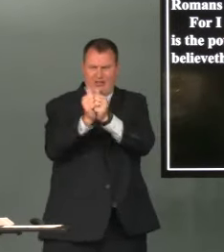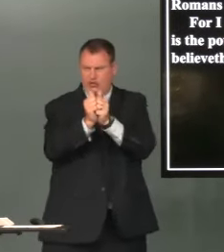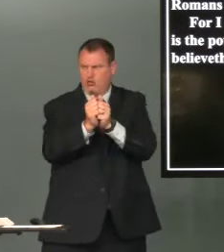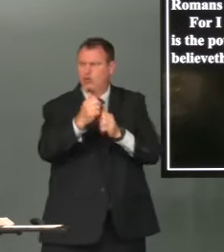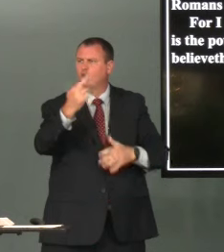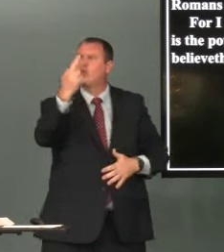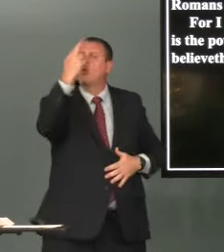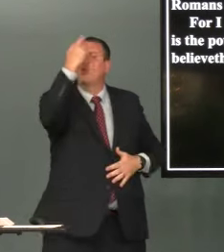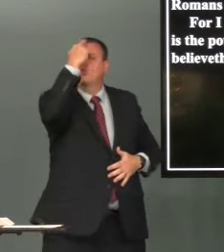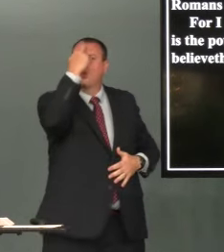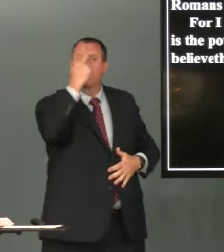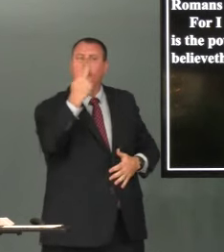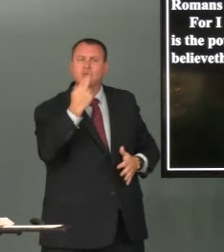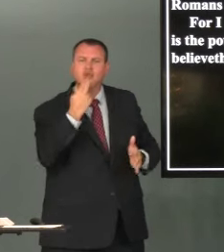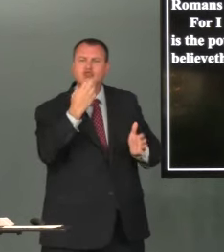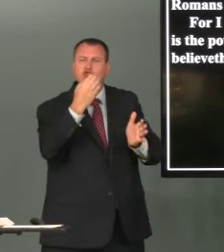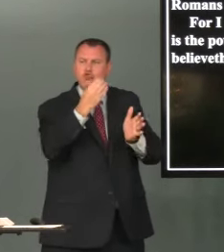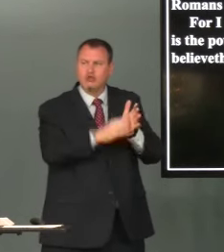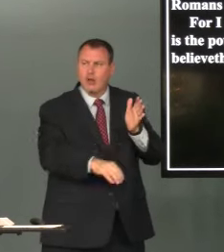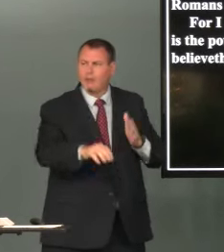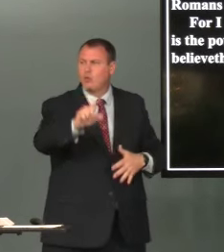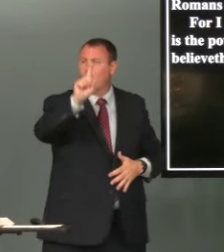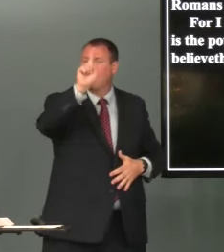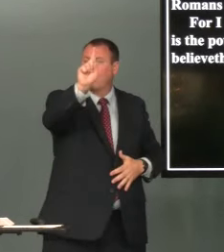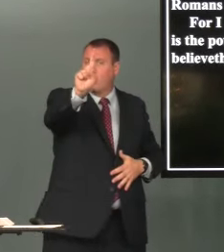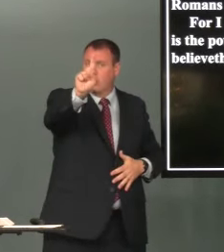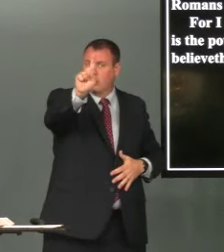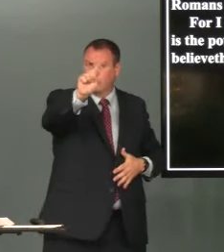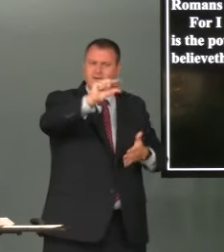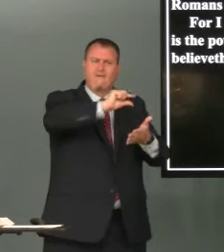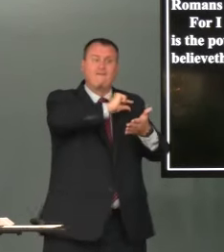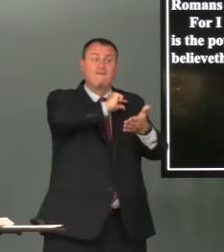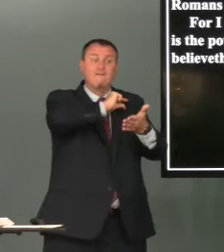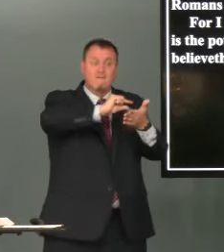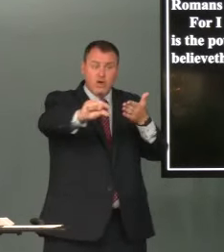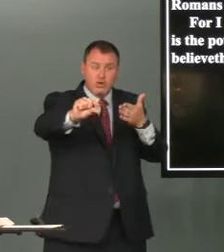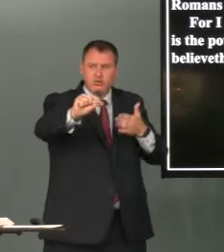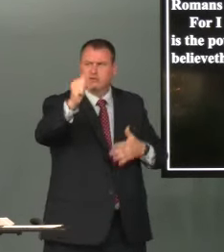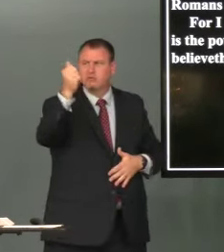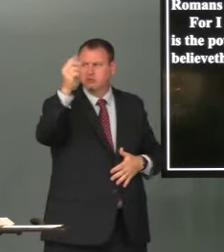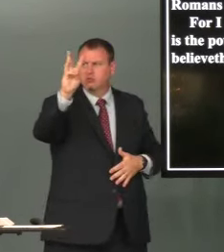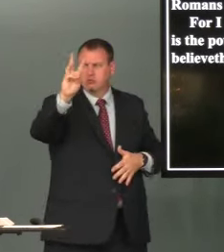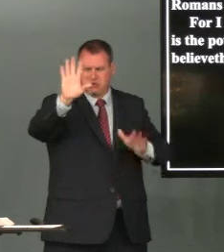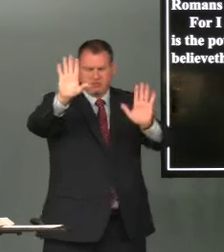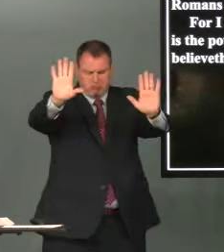all together romans chapter 1 verse 16